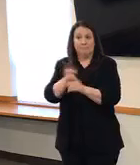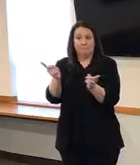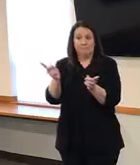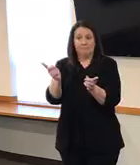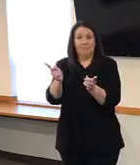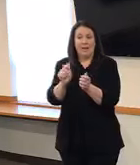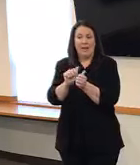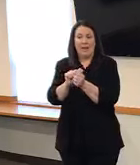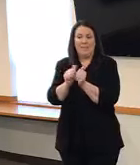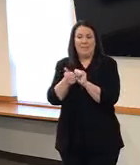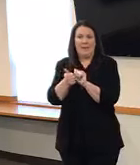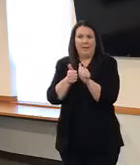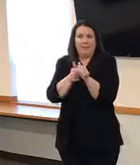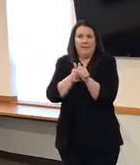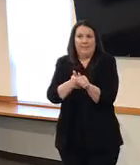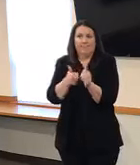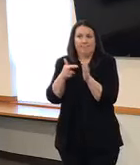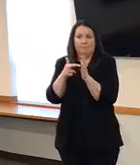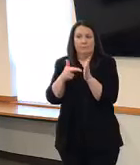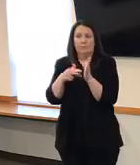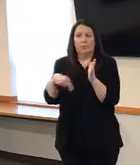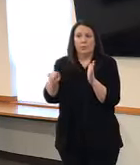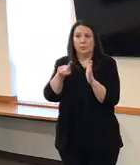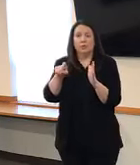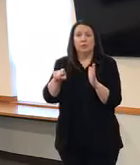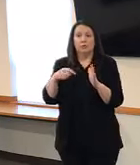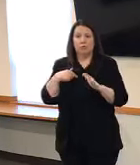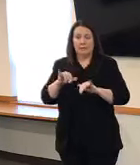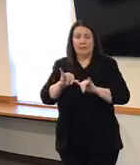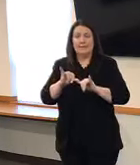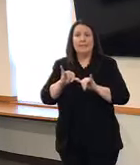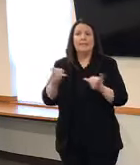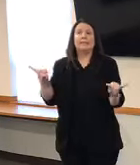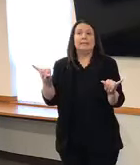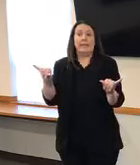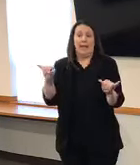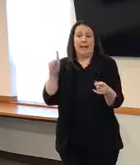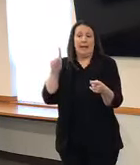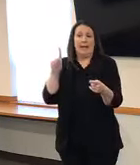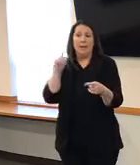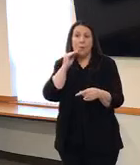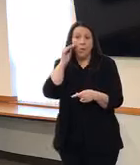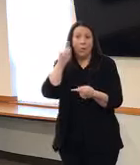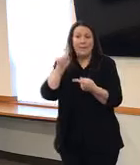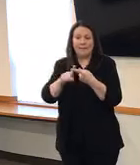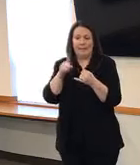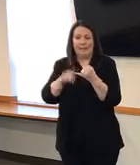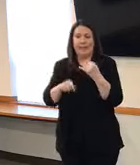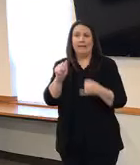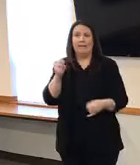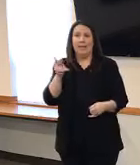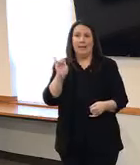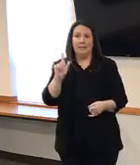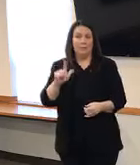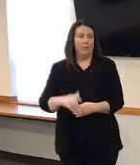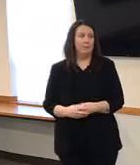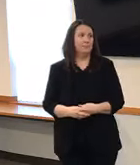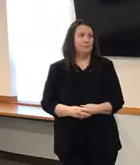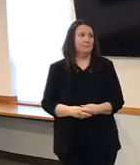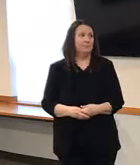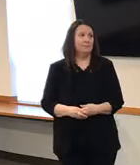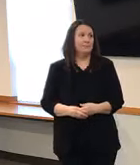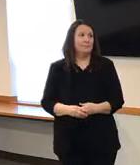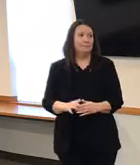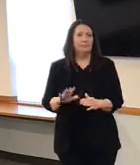that all of us in this country should shelter at least until the end of April. Sobering as this